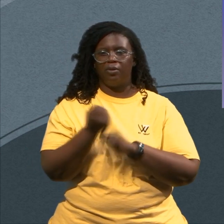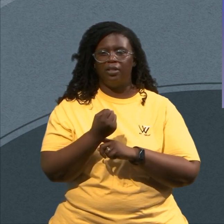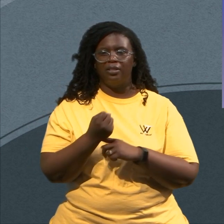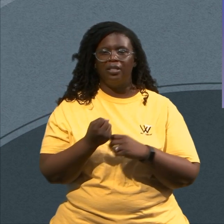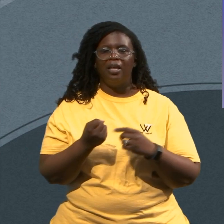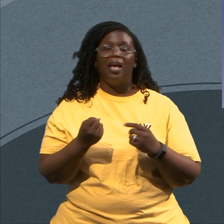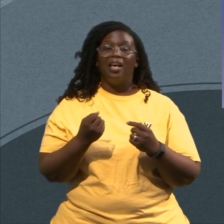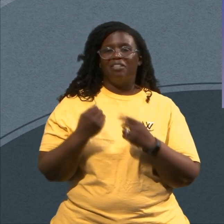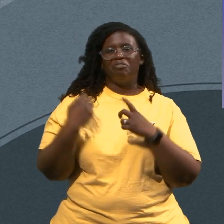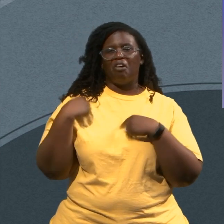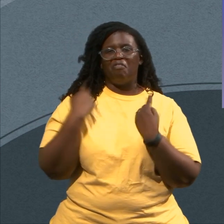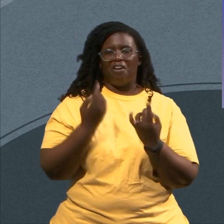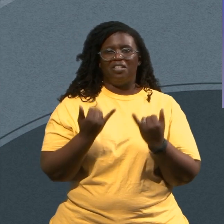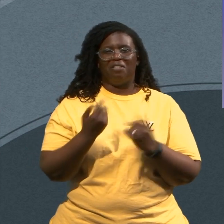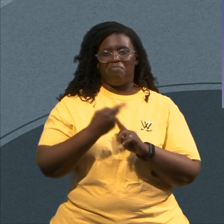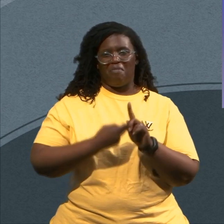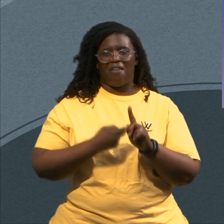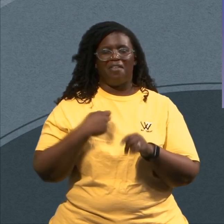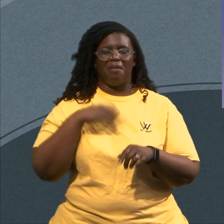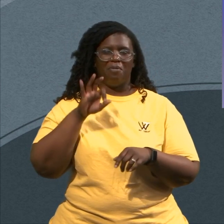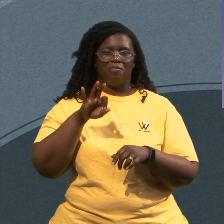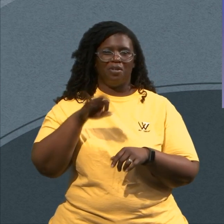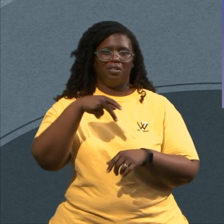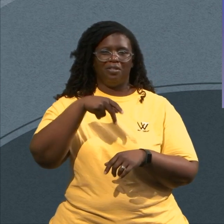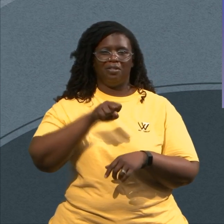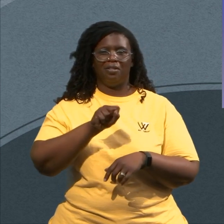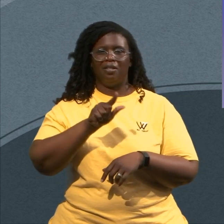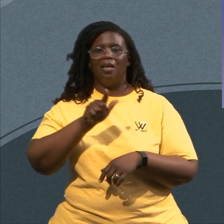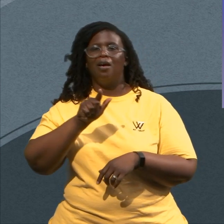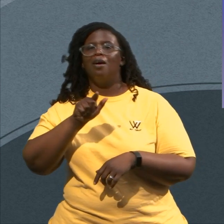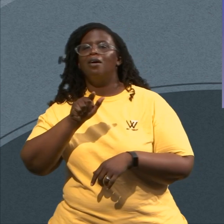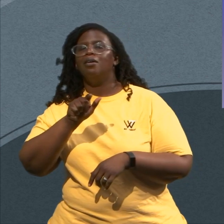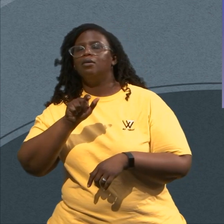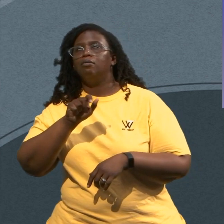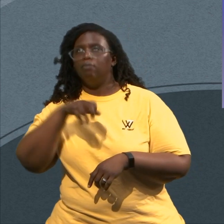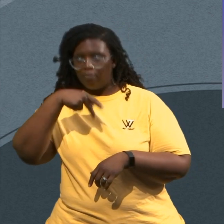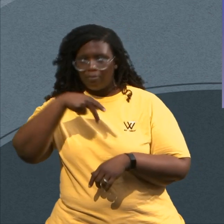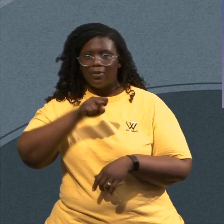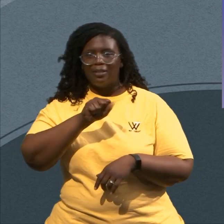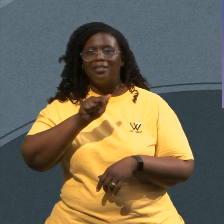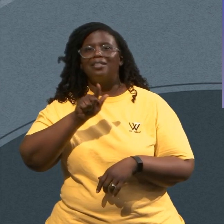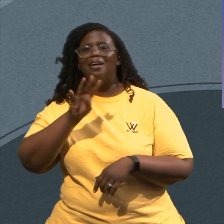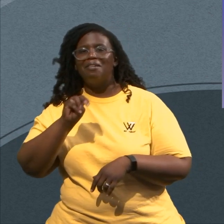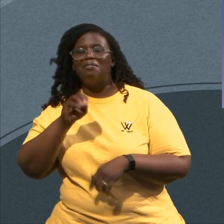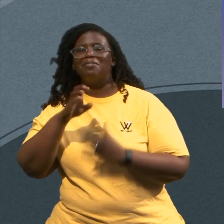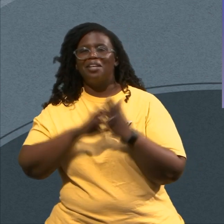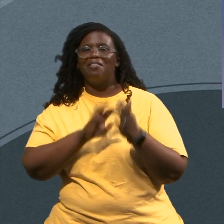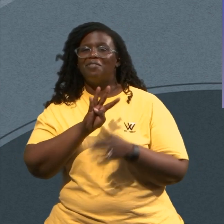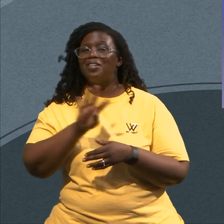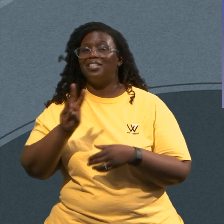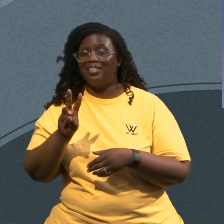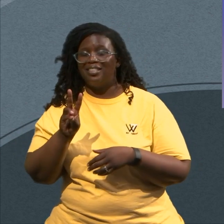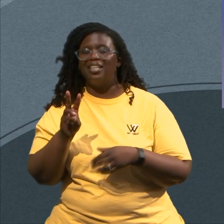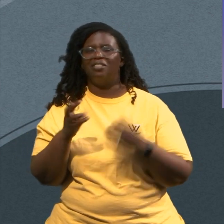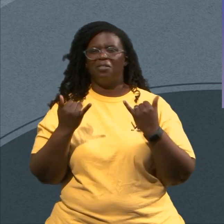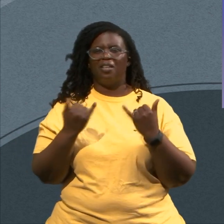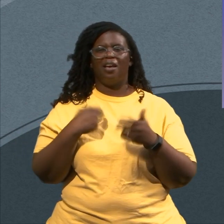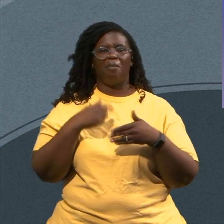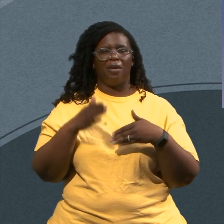Sunday in Psalm 46 And I know that there is a temptation on the land To drop your series